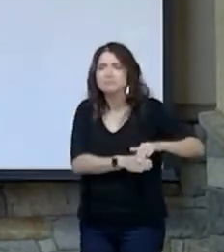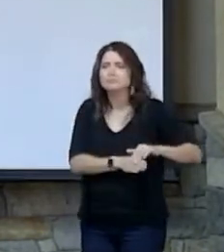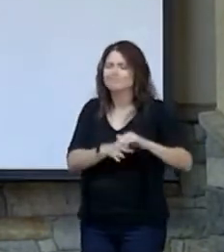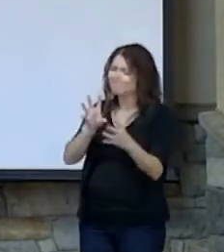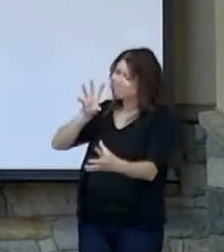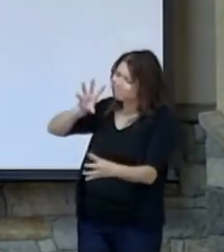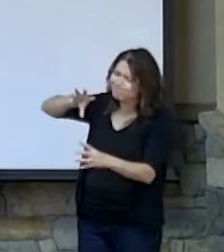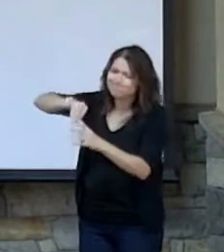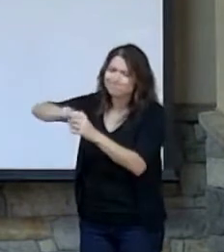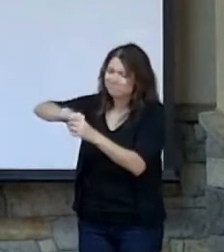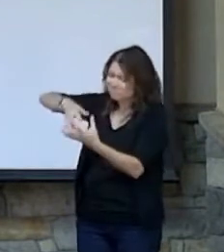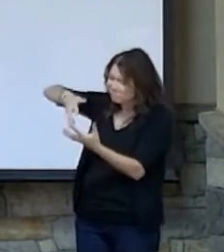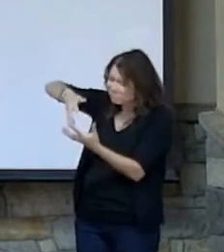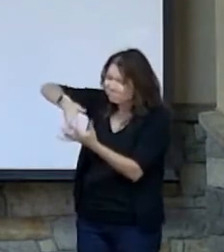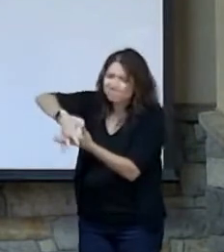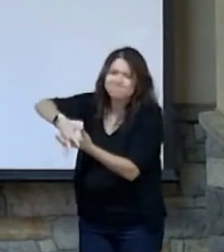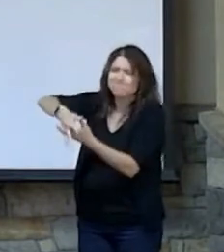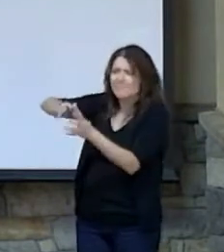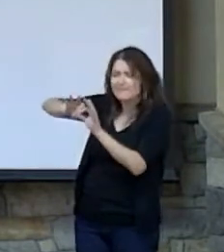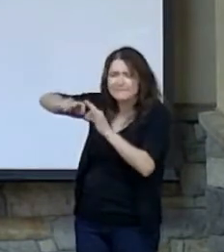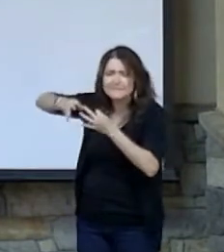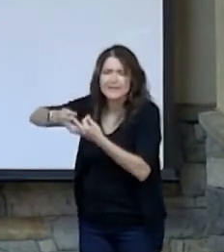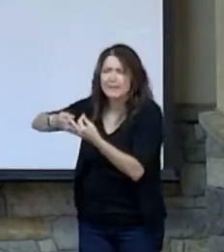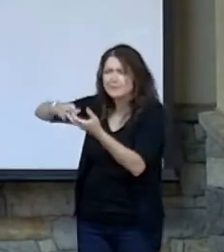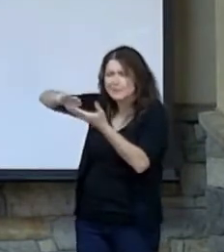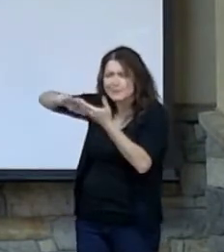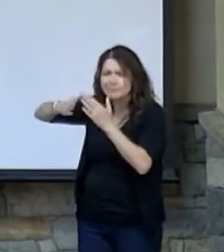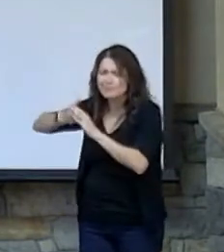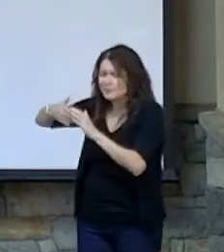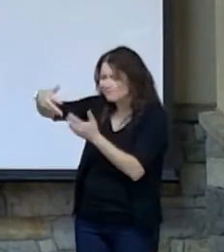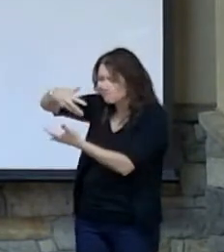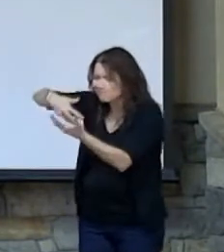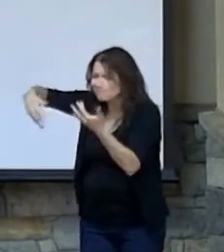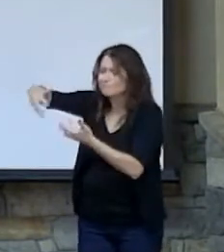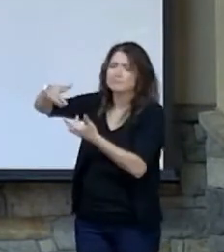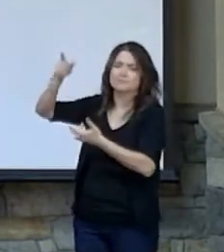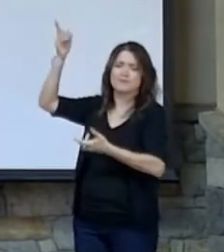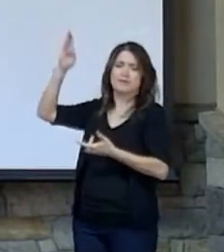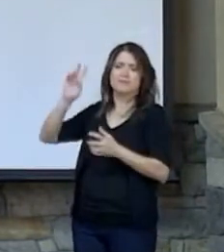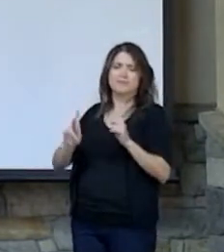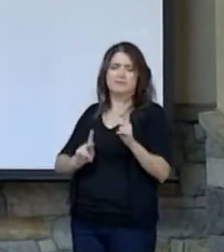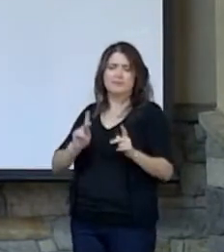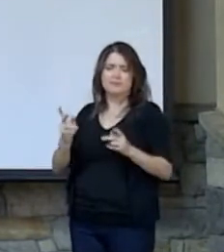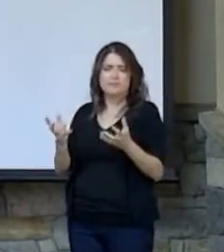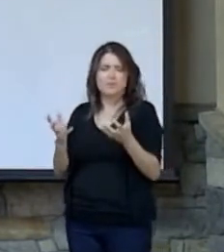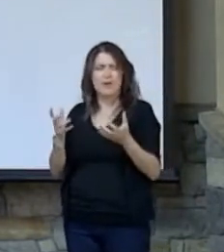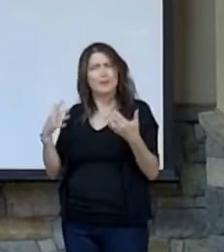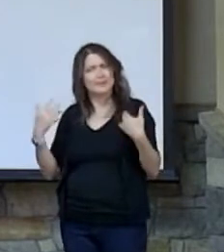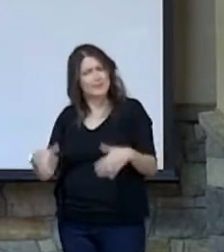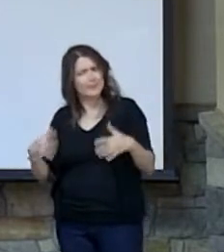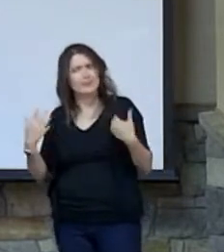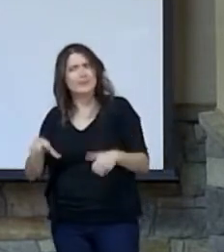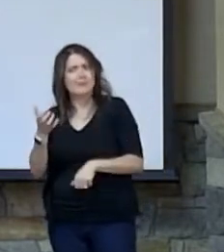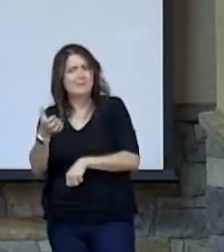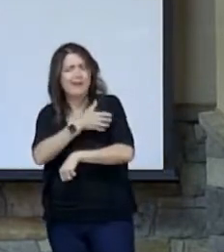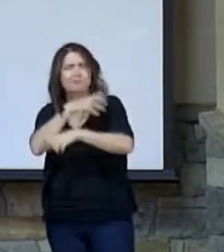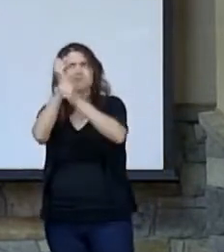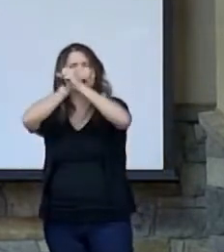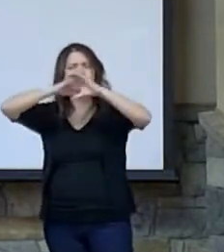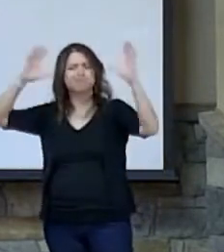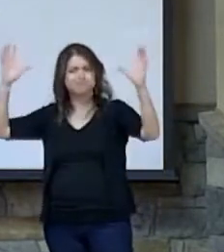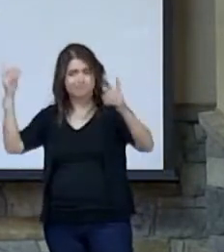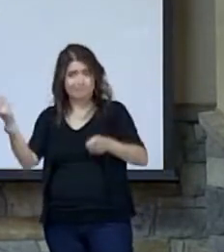of the family, that wants to be in the community of God's people. Man, that's a powerful picture, isn't it?